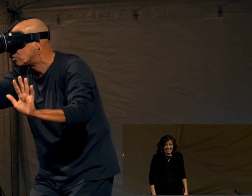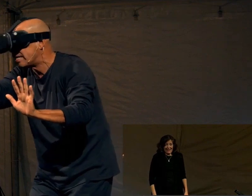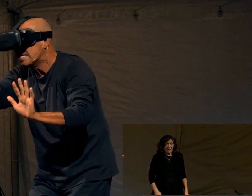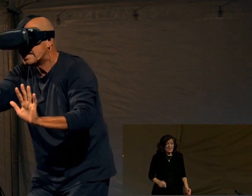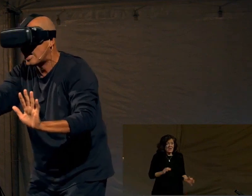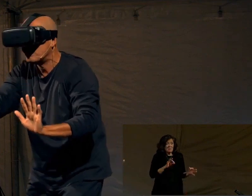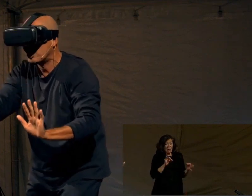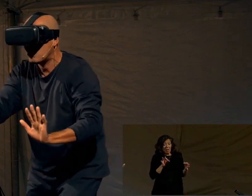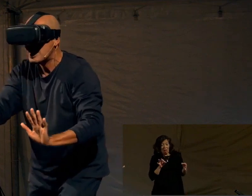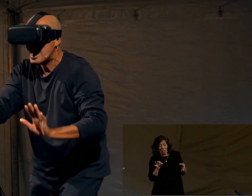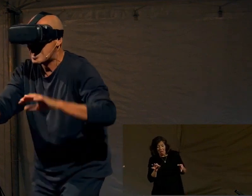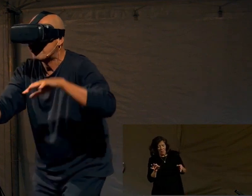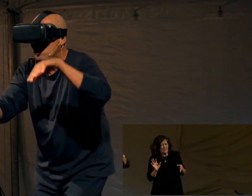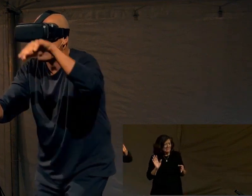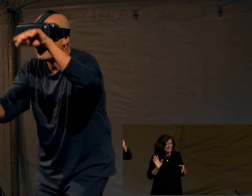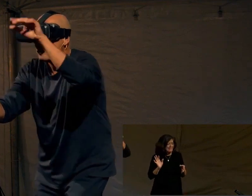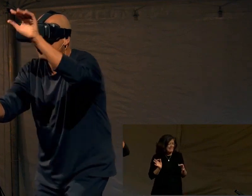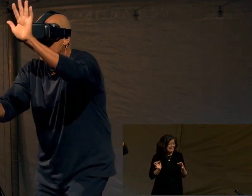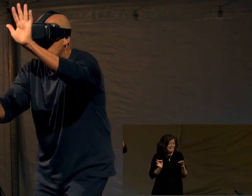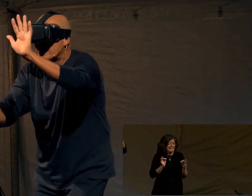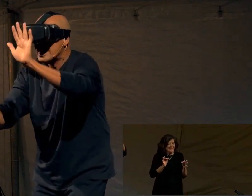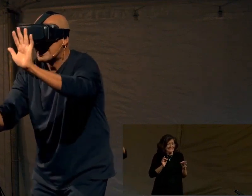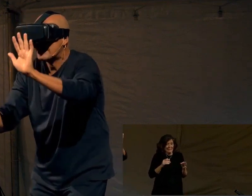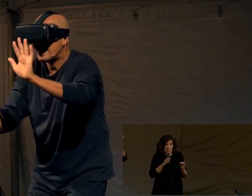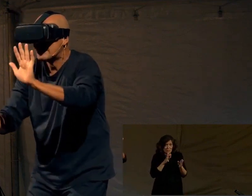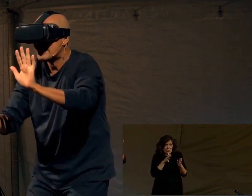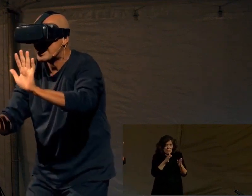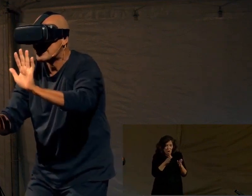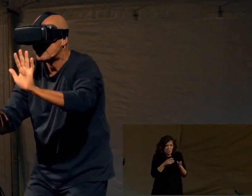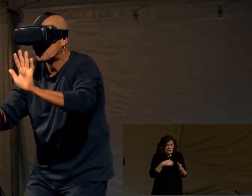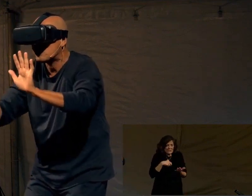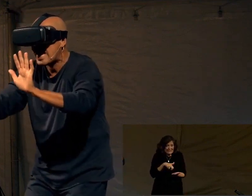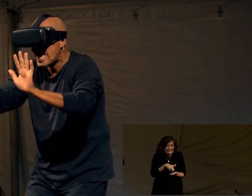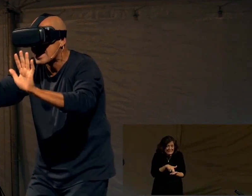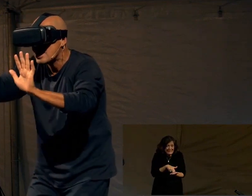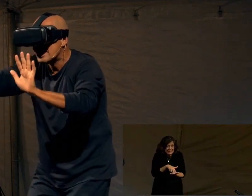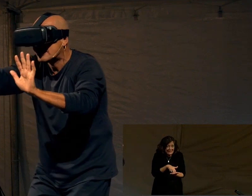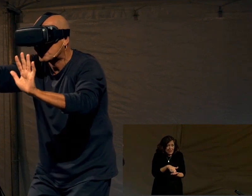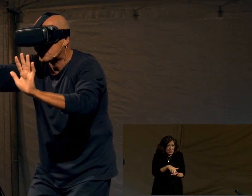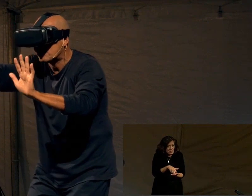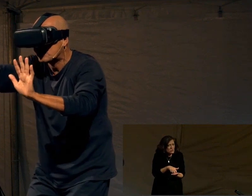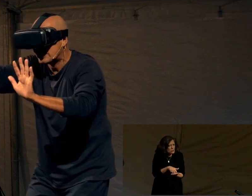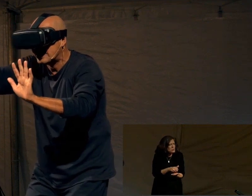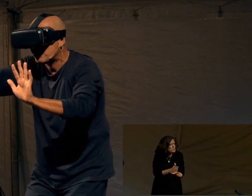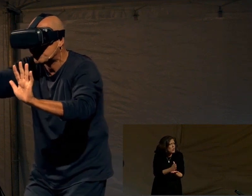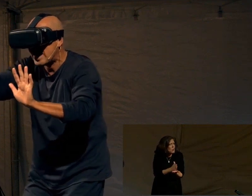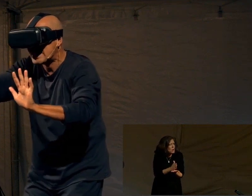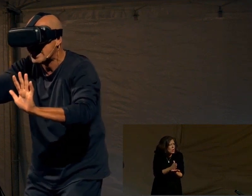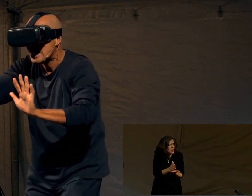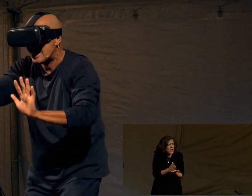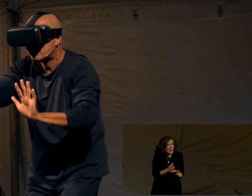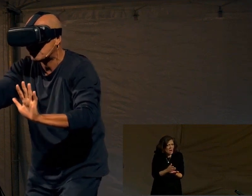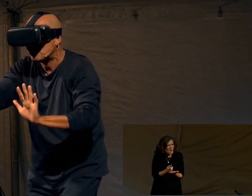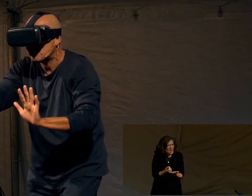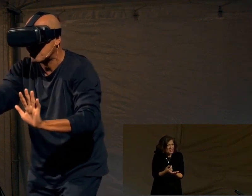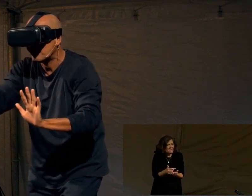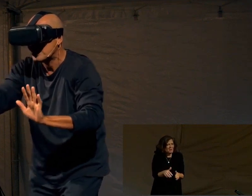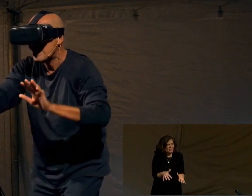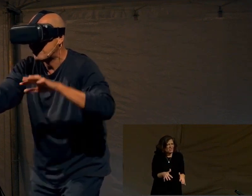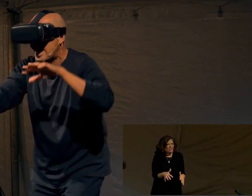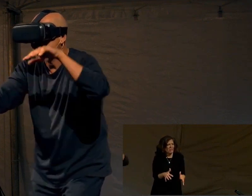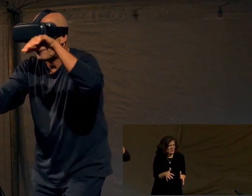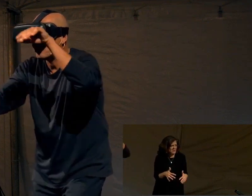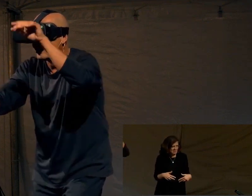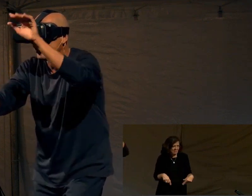at the street down below and I'm going forward and and and it's okay it's it's a little shaky I'm still